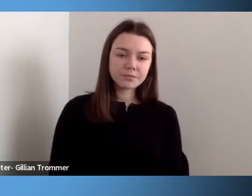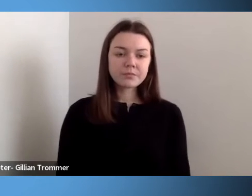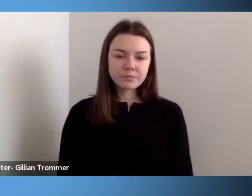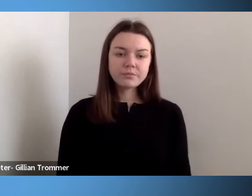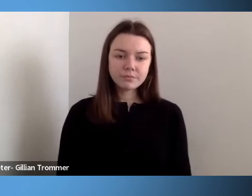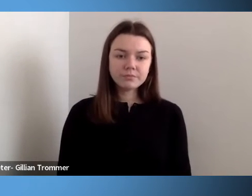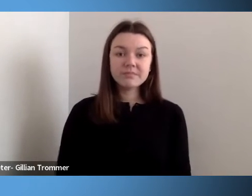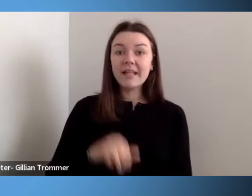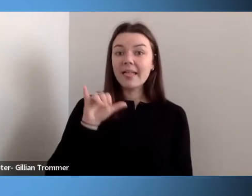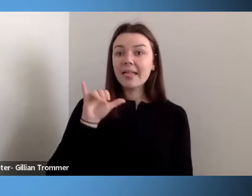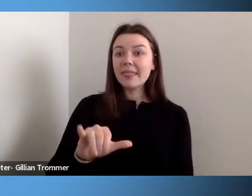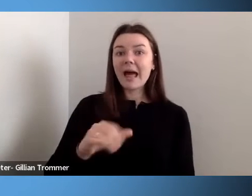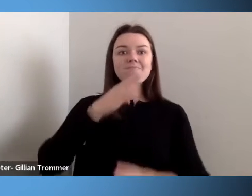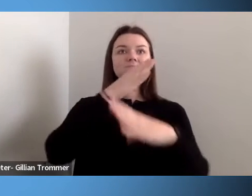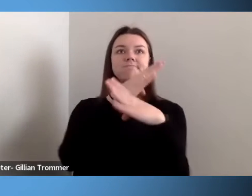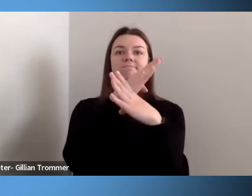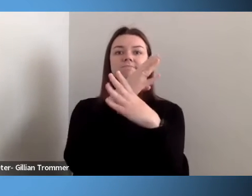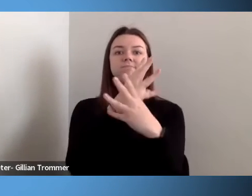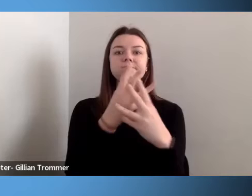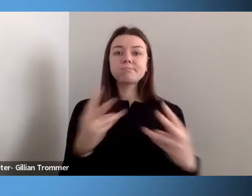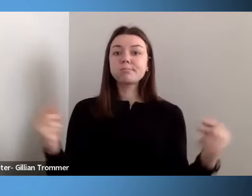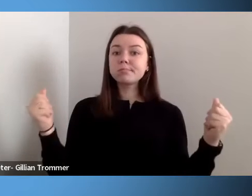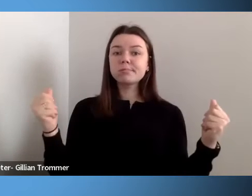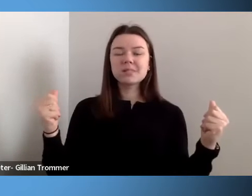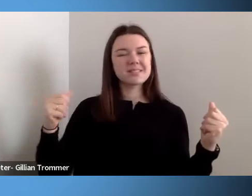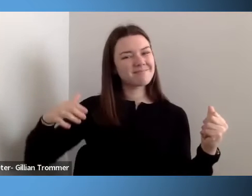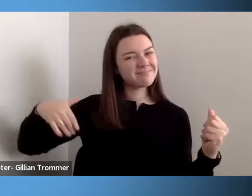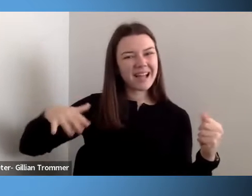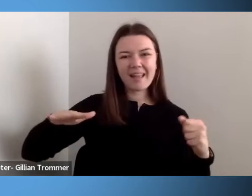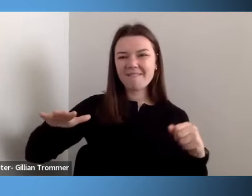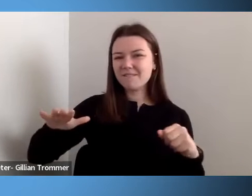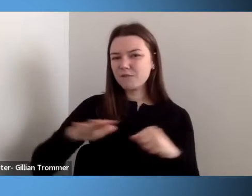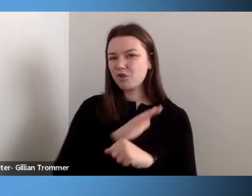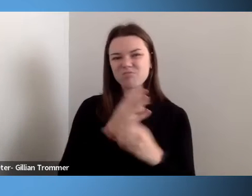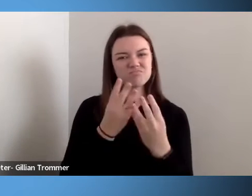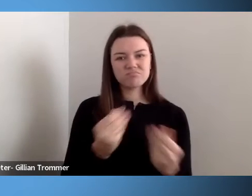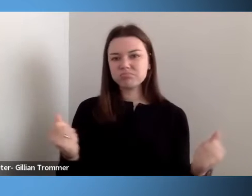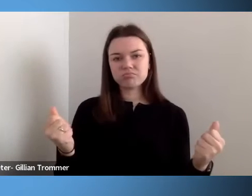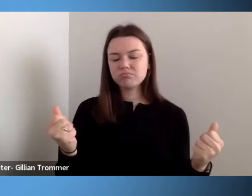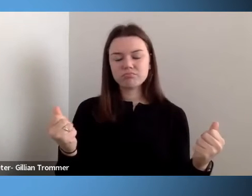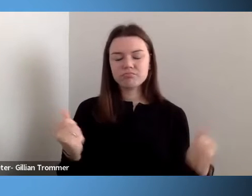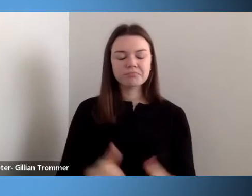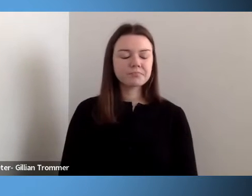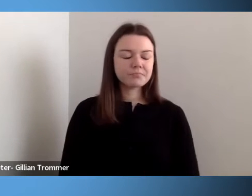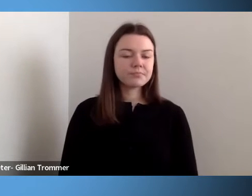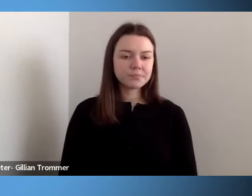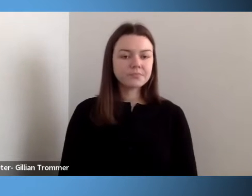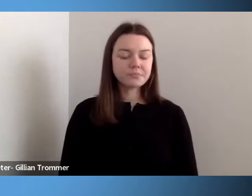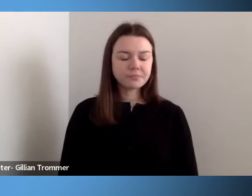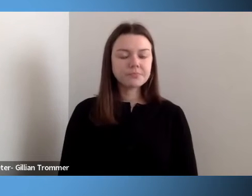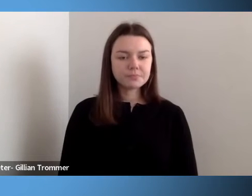come tumbling down. Therefore, what obligations,